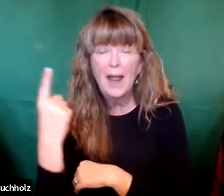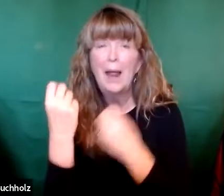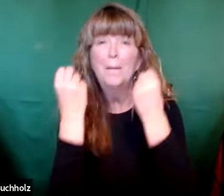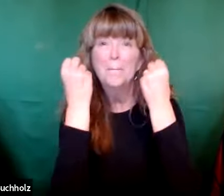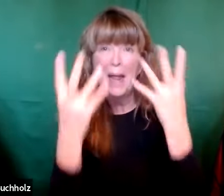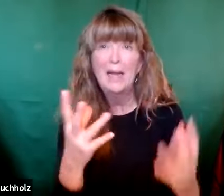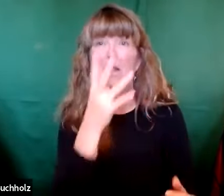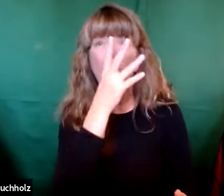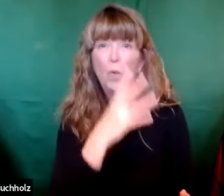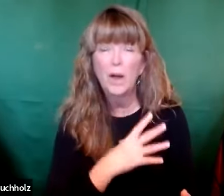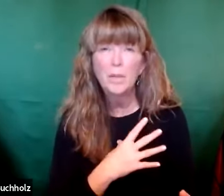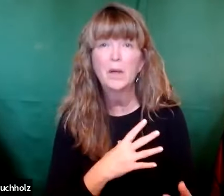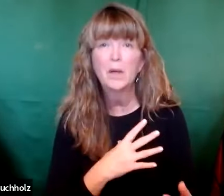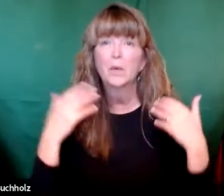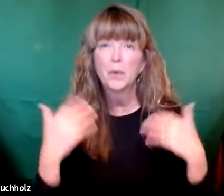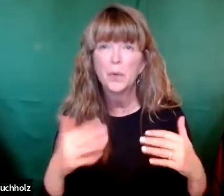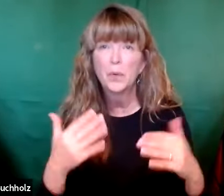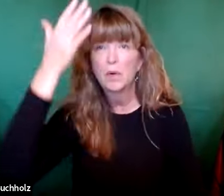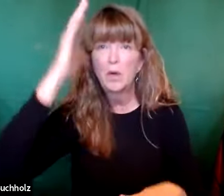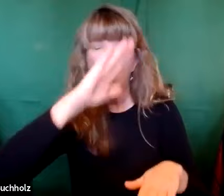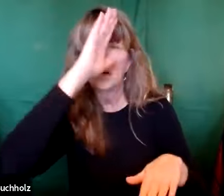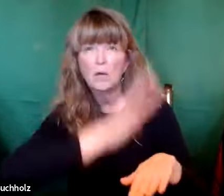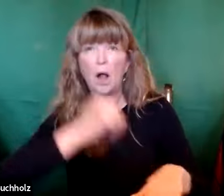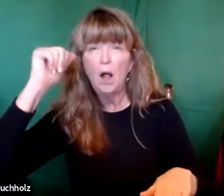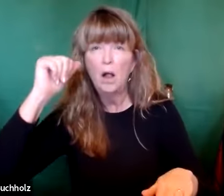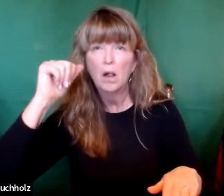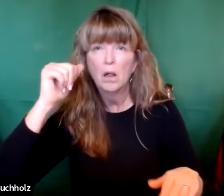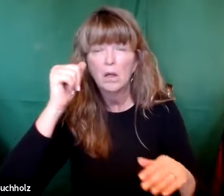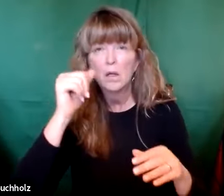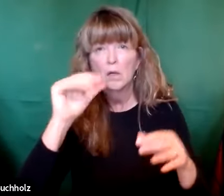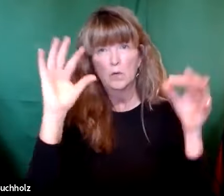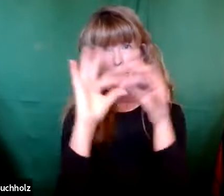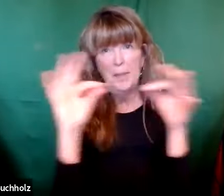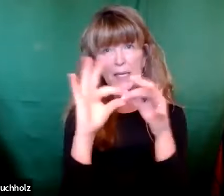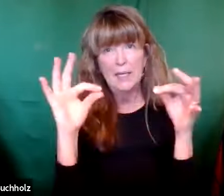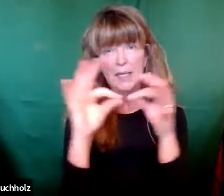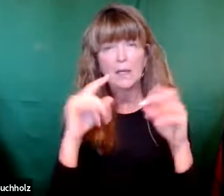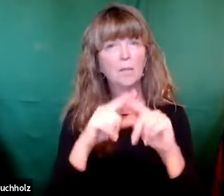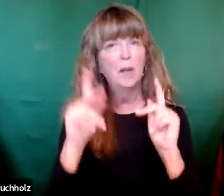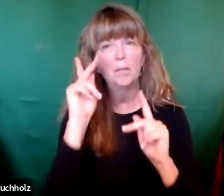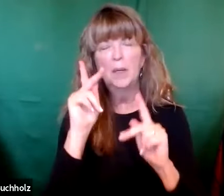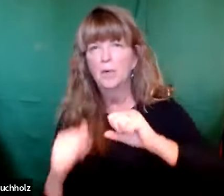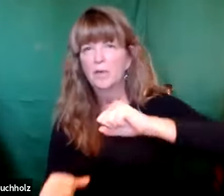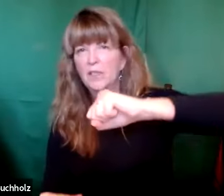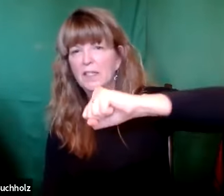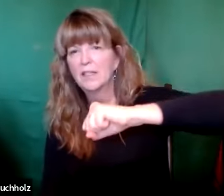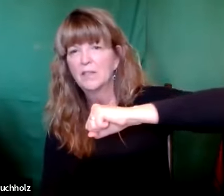opinions of everyone. Today, there are so many women who are called to speak,